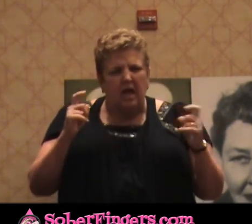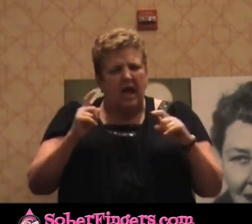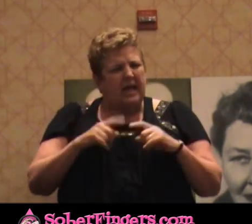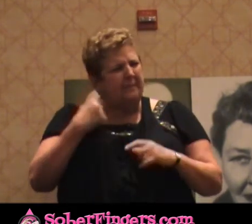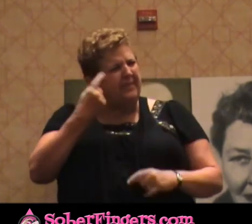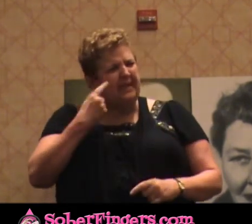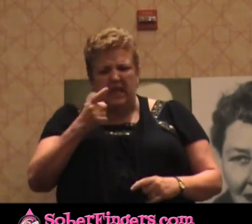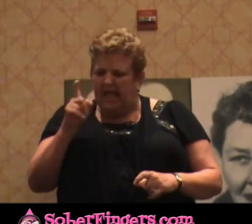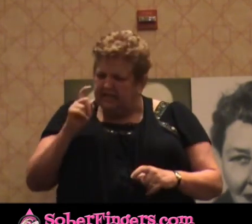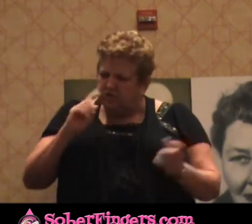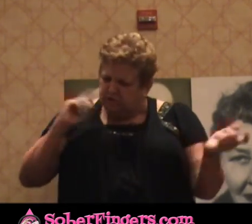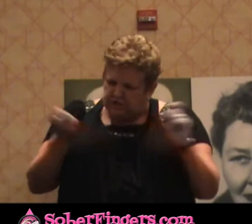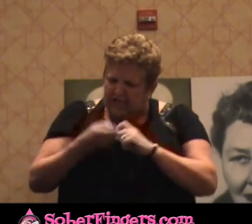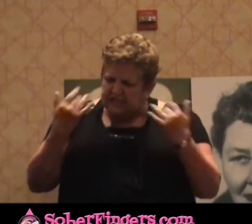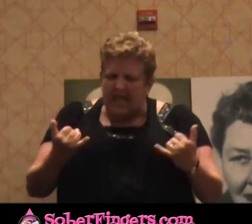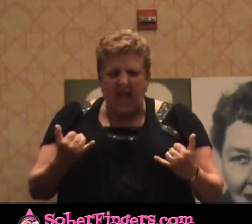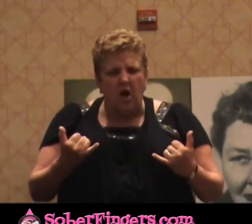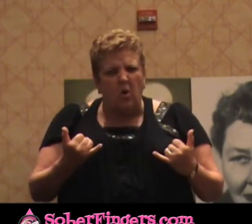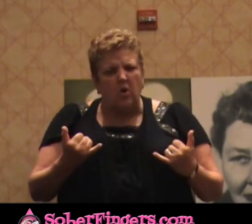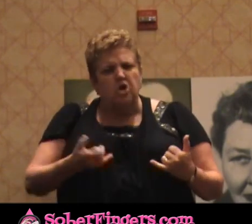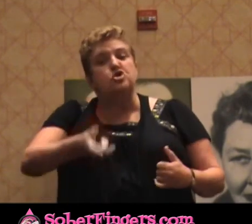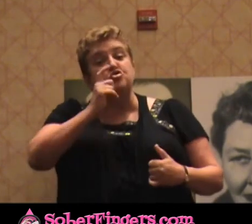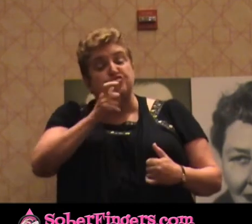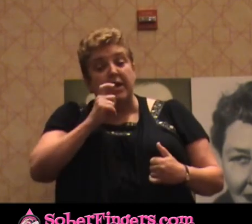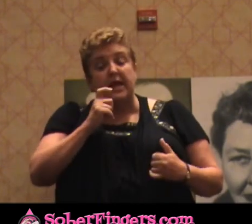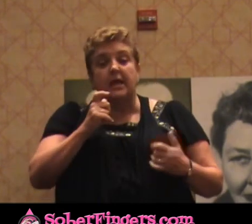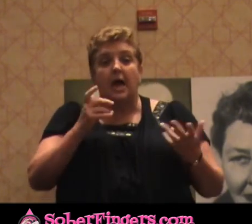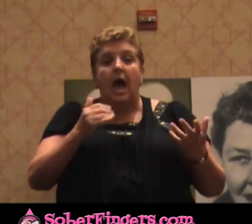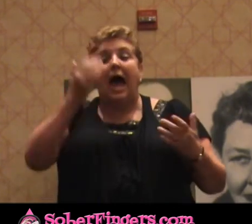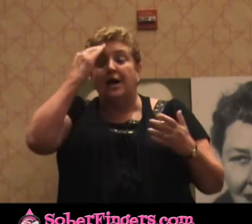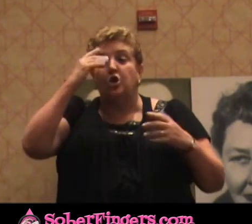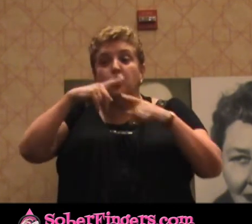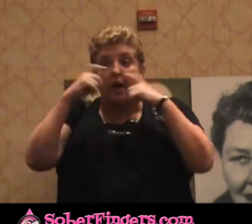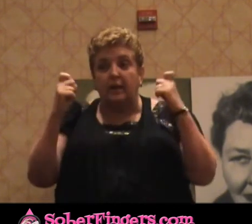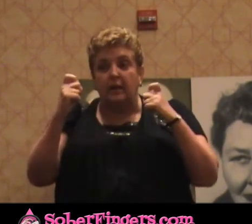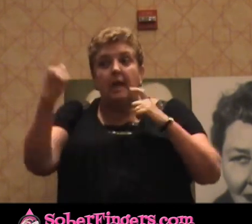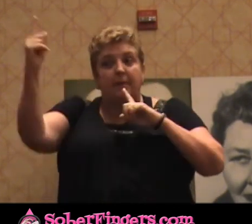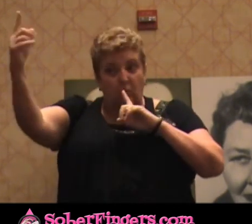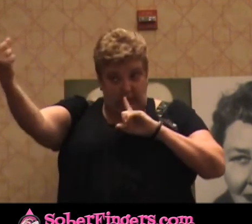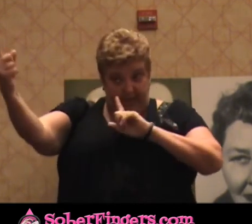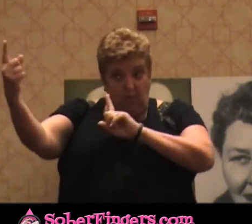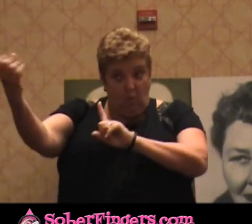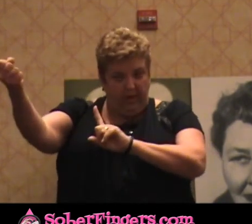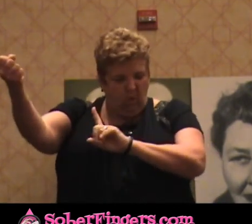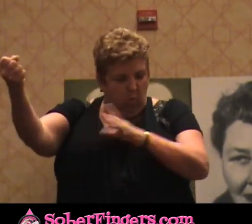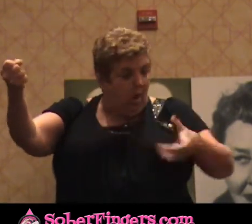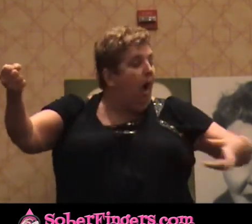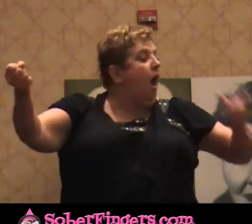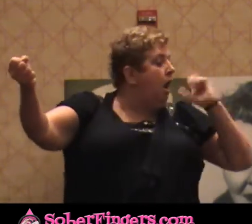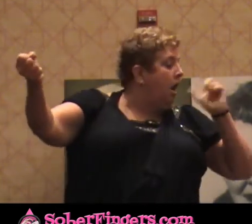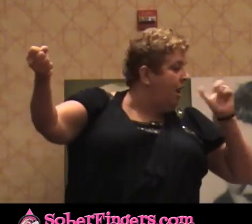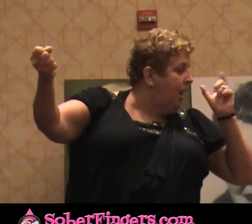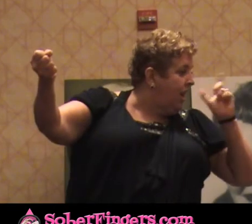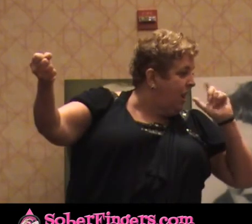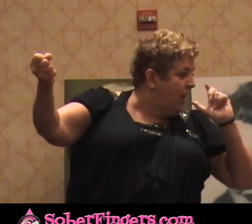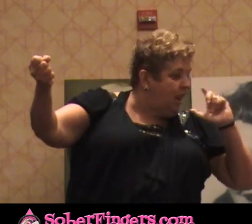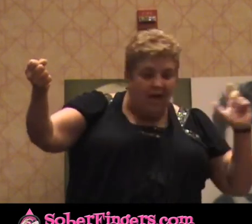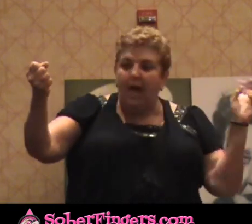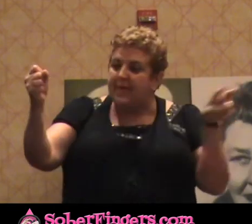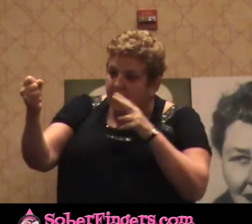I know that that happened. Because when you drink, I know you're ugly, but hold on a second. And then I look at you and it's awesome.